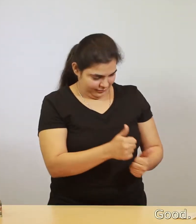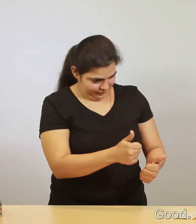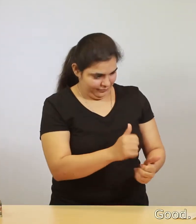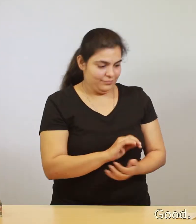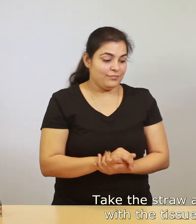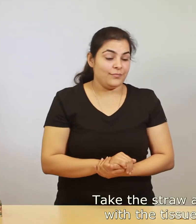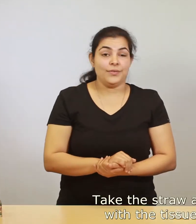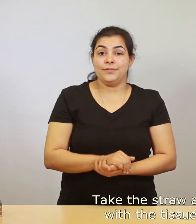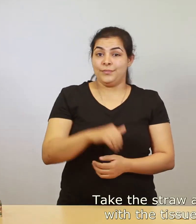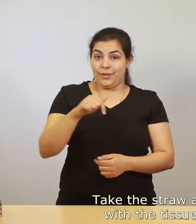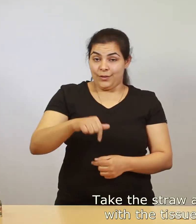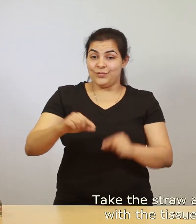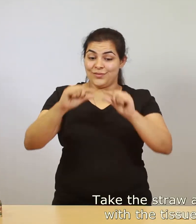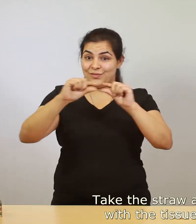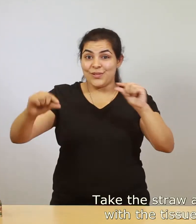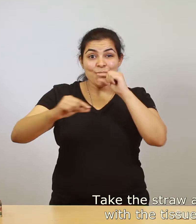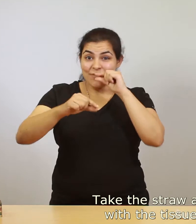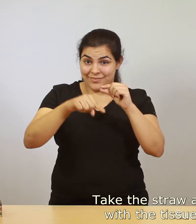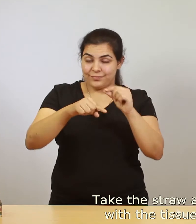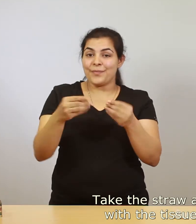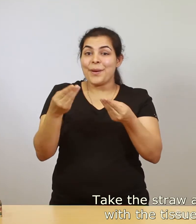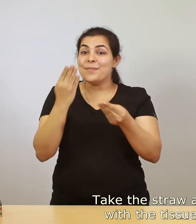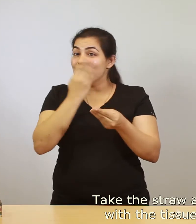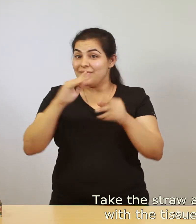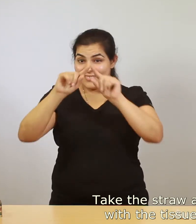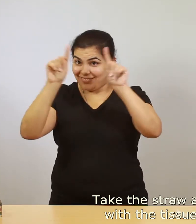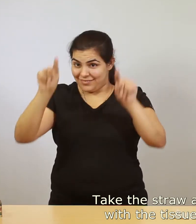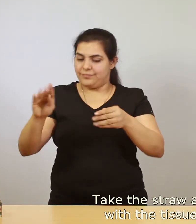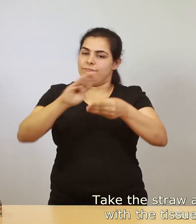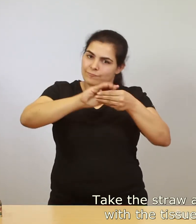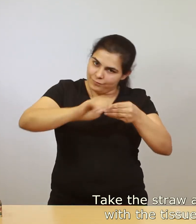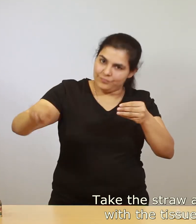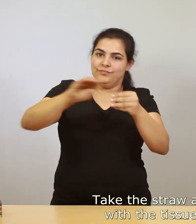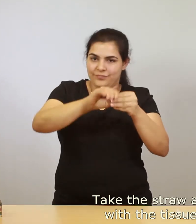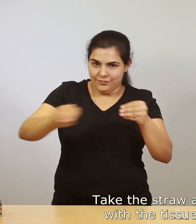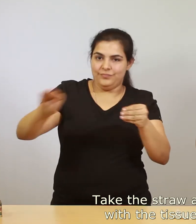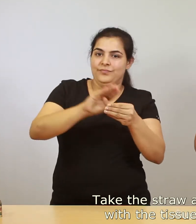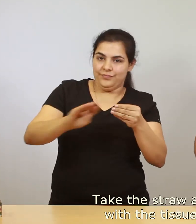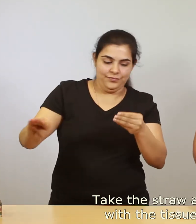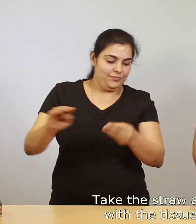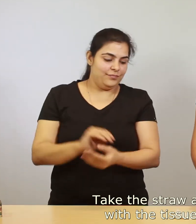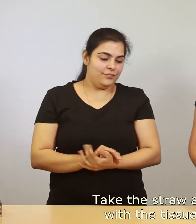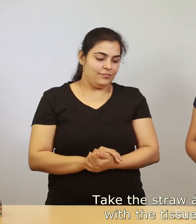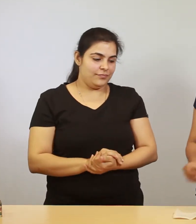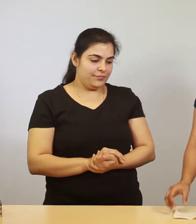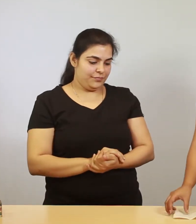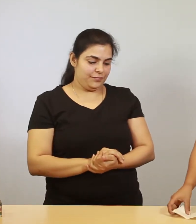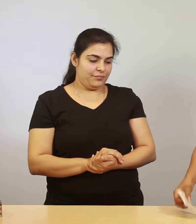good good take the straw and rub it with the tissue paper all right hmm